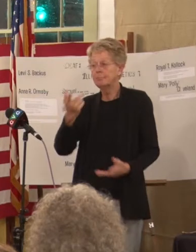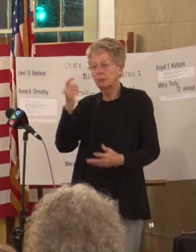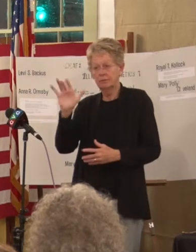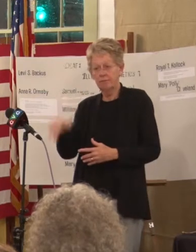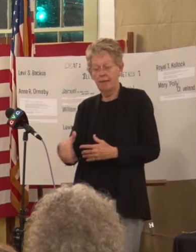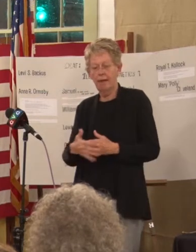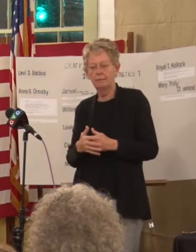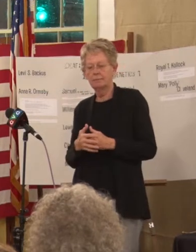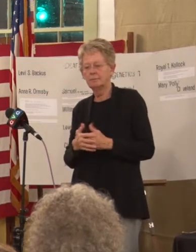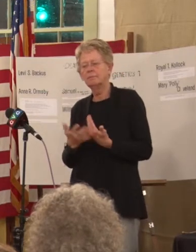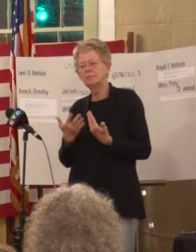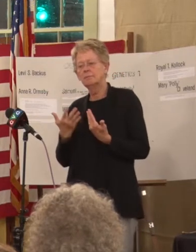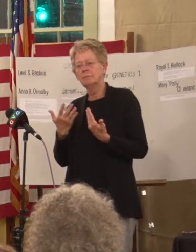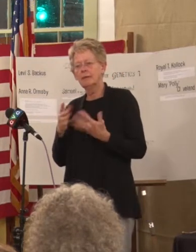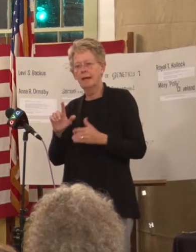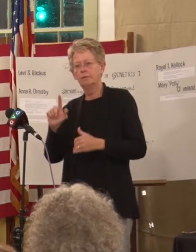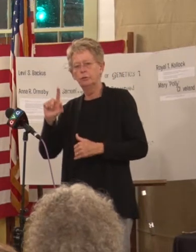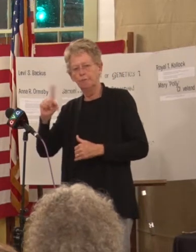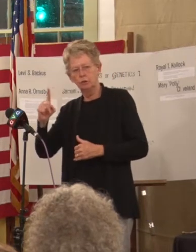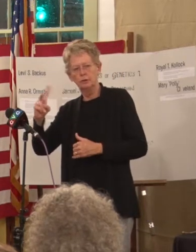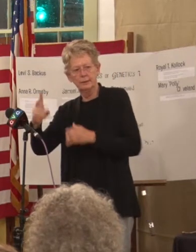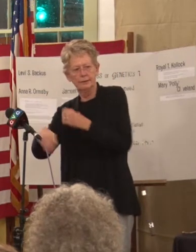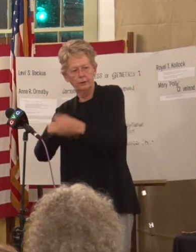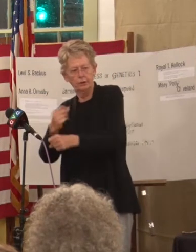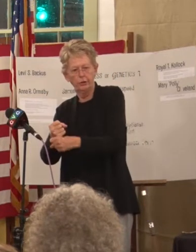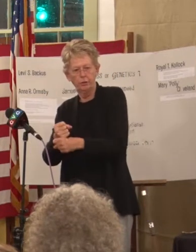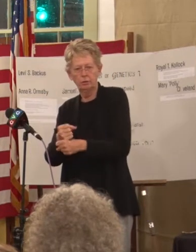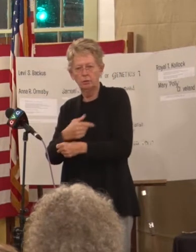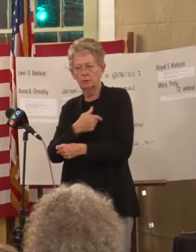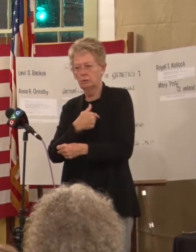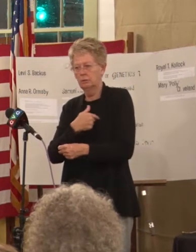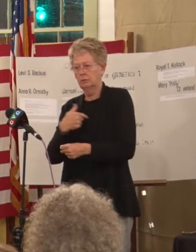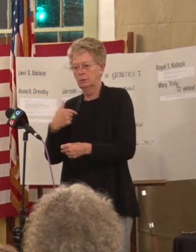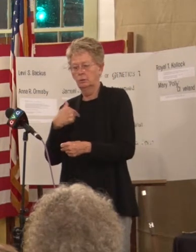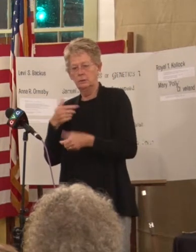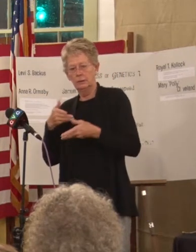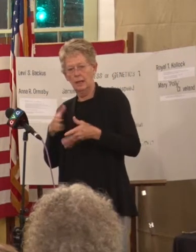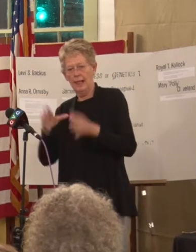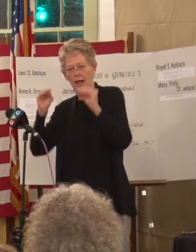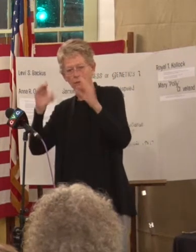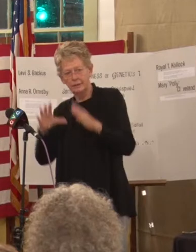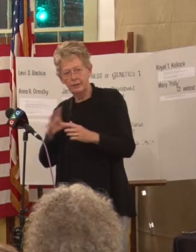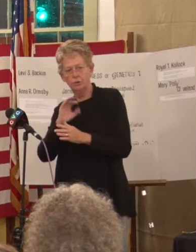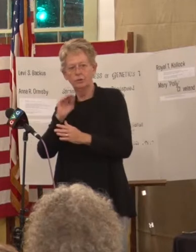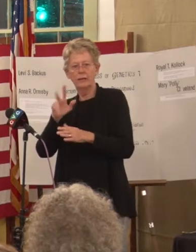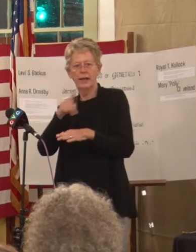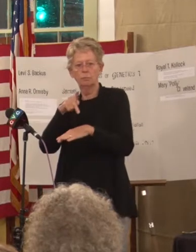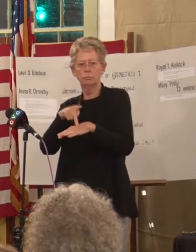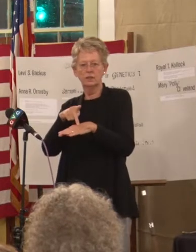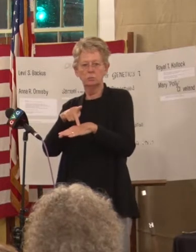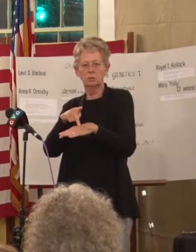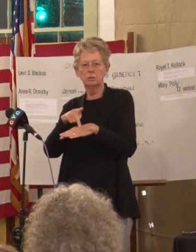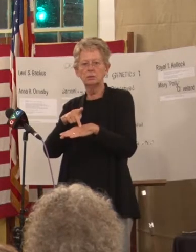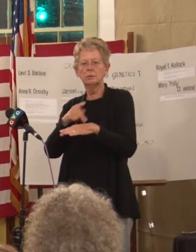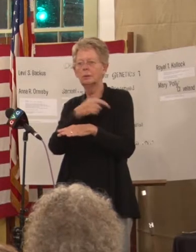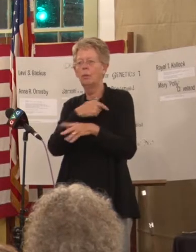after our first and second year, we let our teachers and principals out to other states so they could